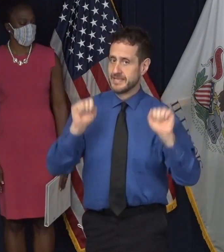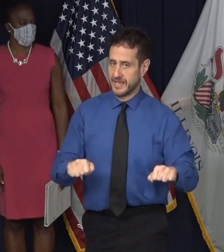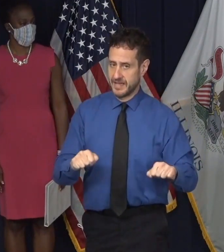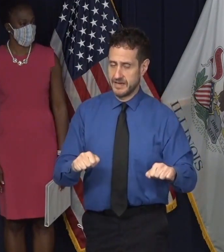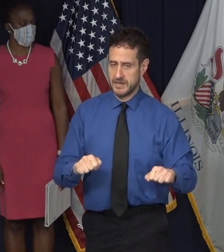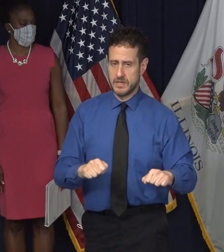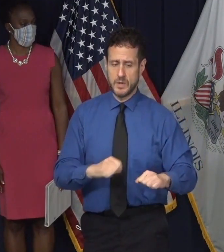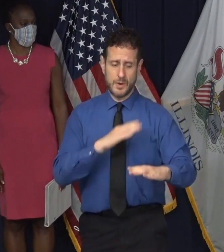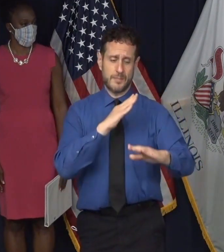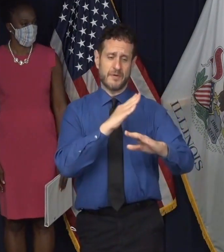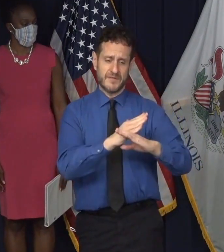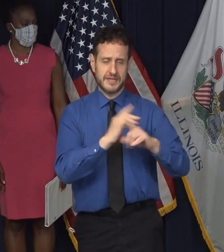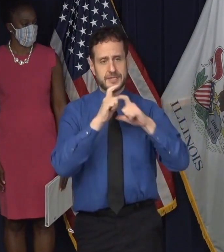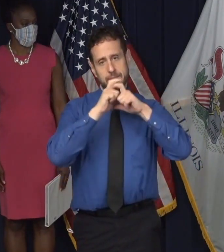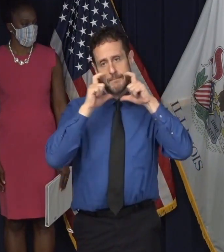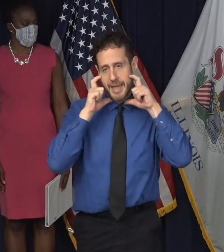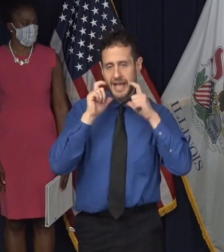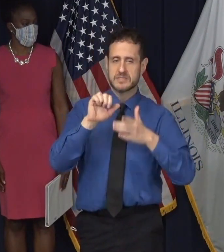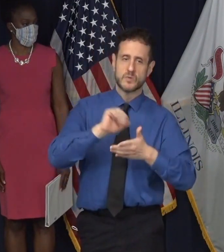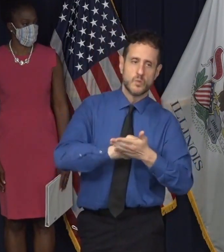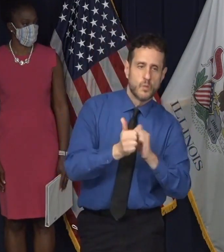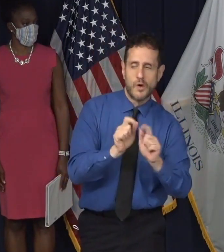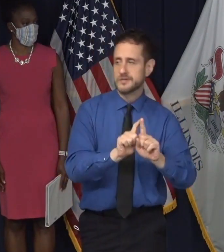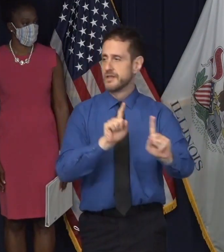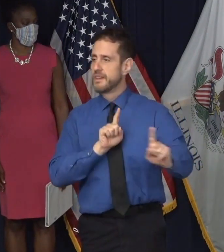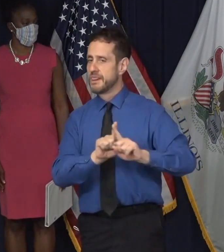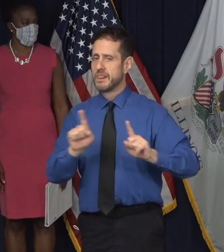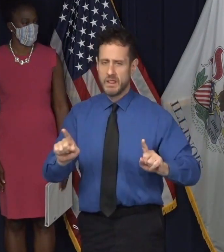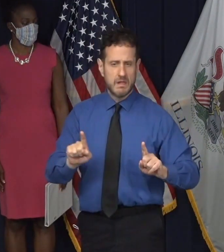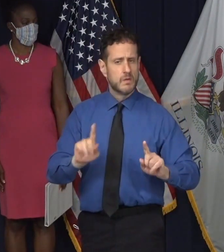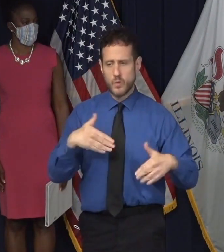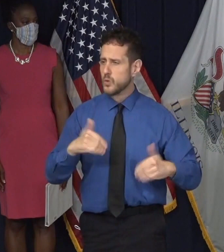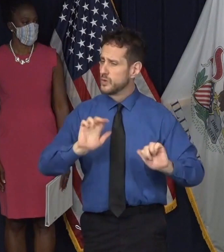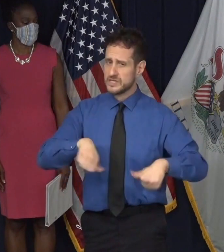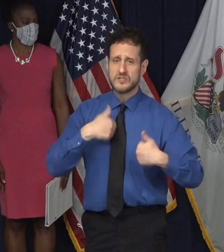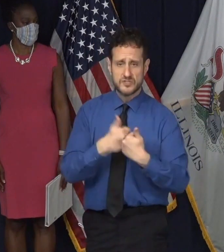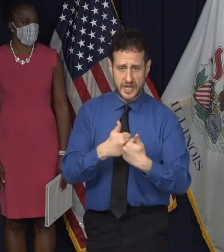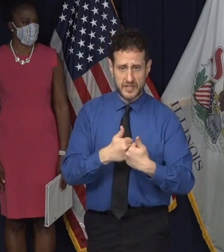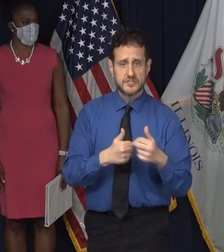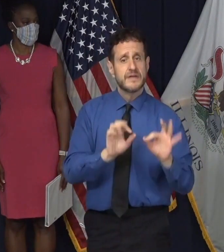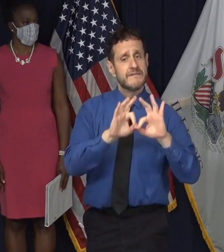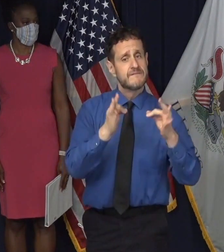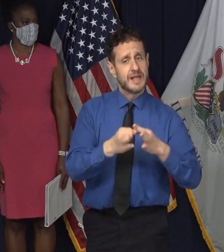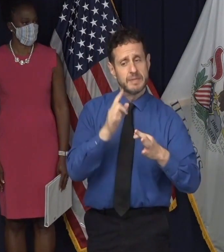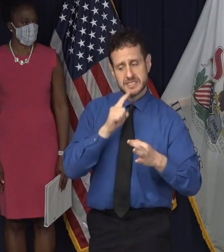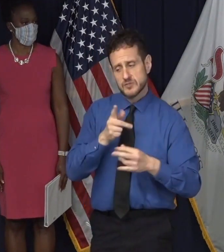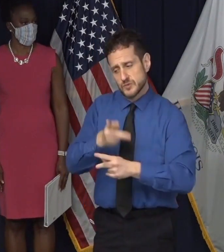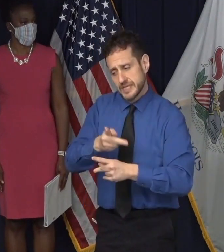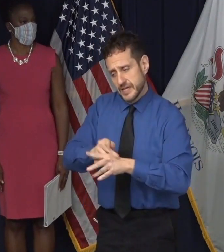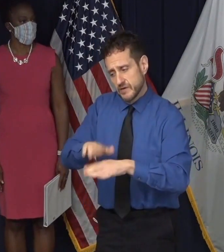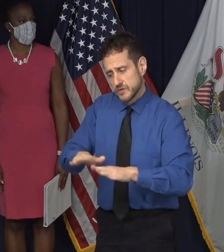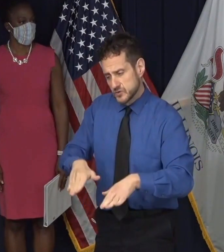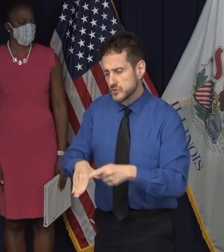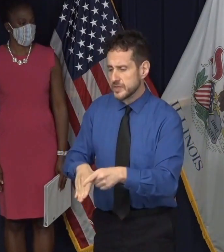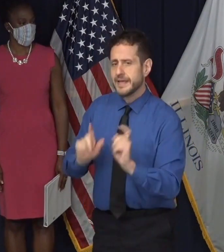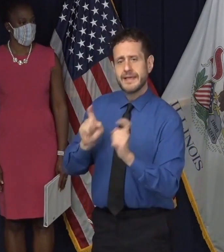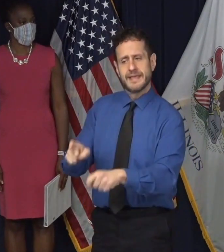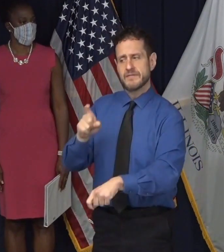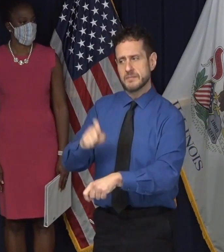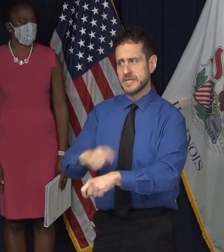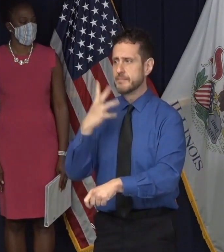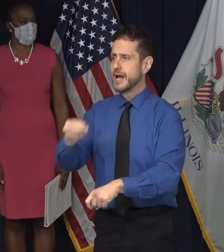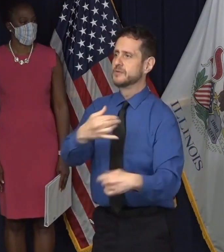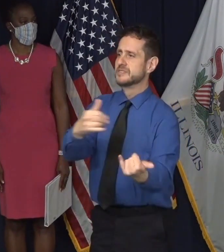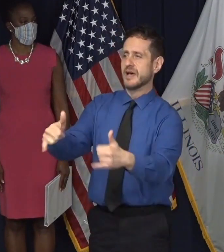be challenging and families should find ways to address their children's mental well-being including getting plenty of time outside, taking walks,